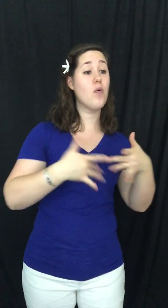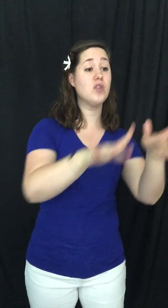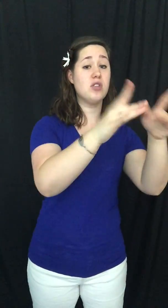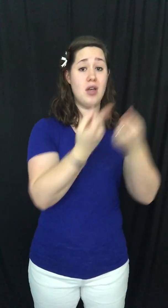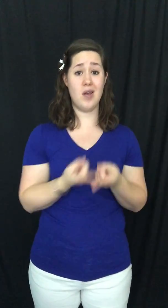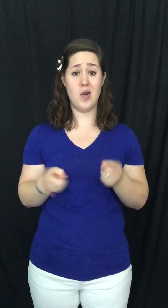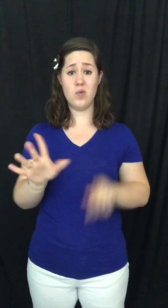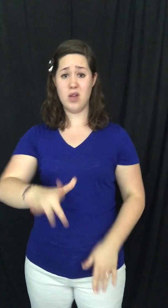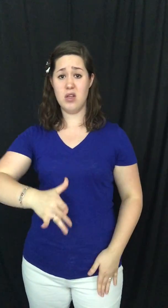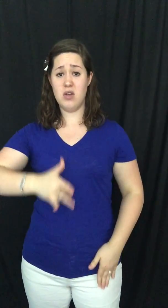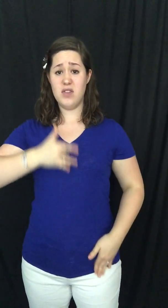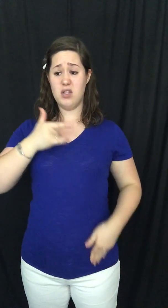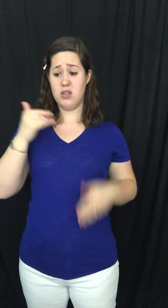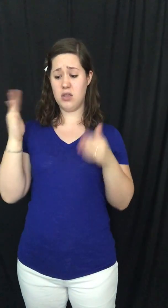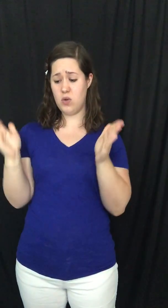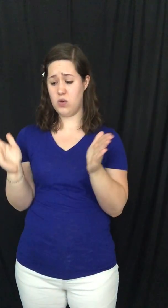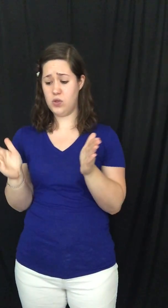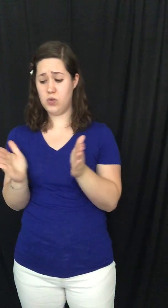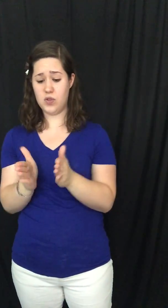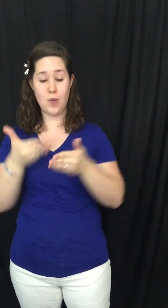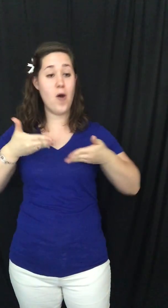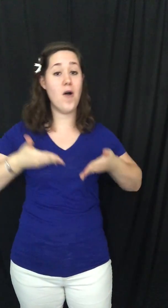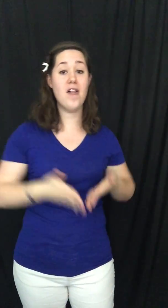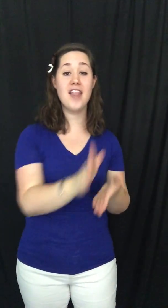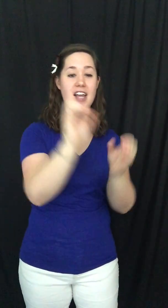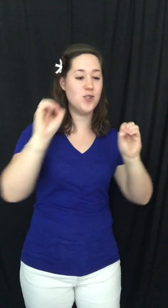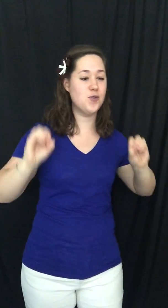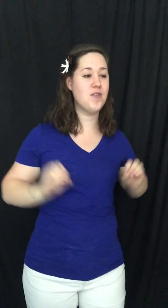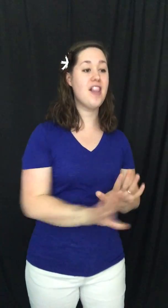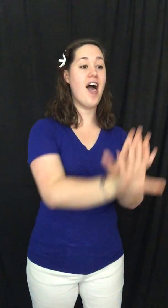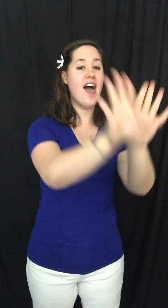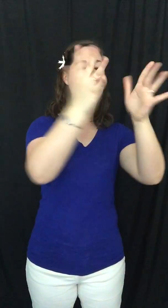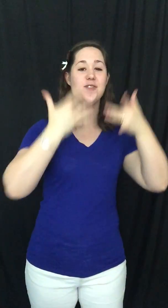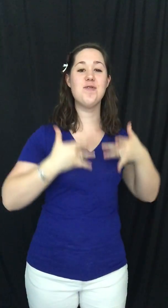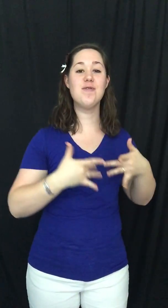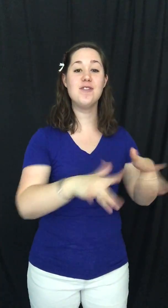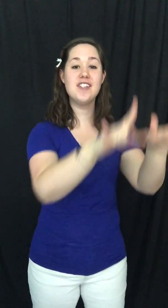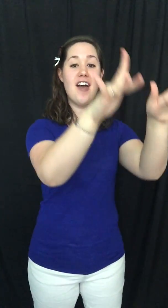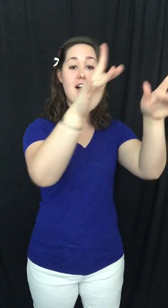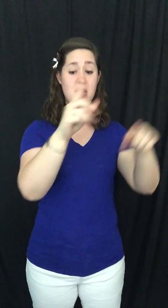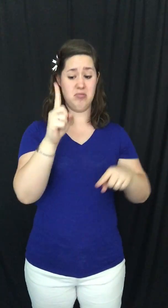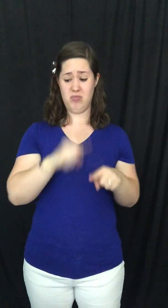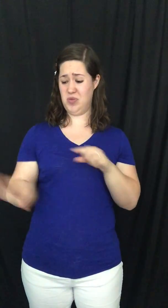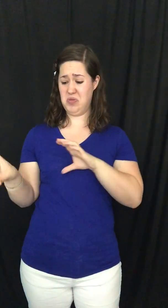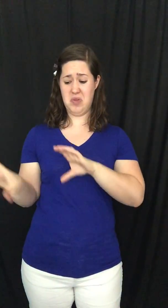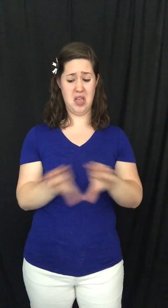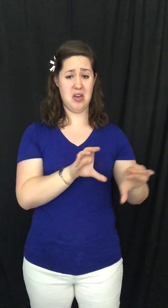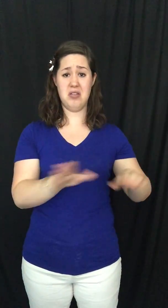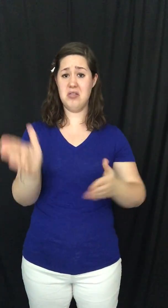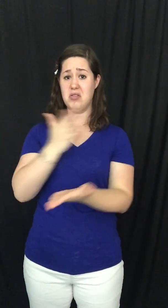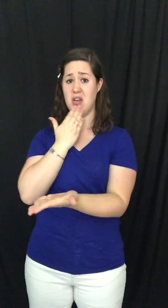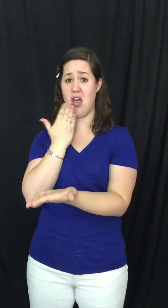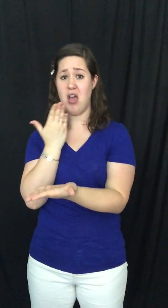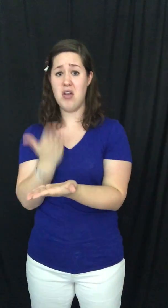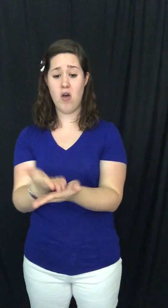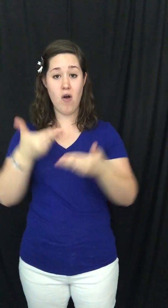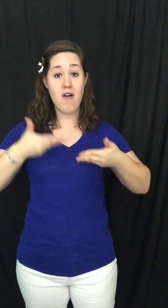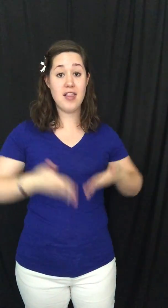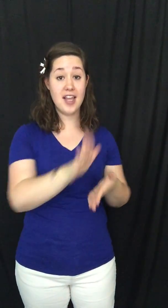shine When you feel like you're too small To the light so shine Don't do any good at all